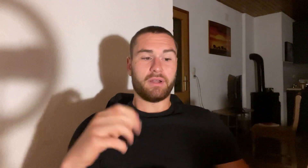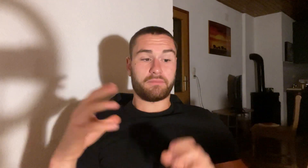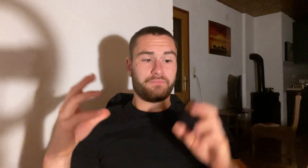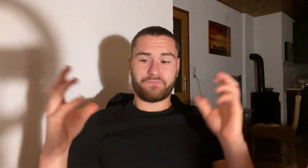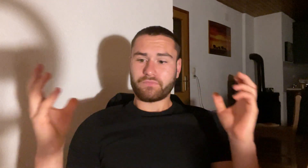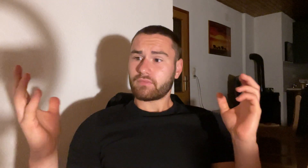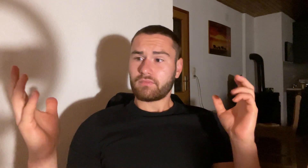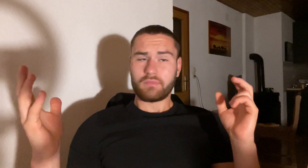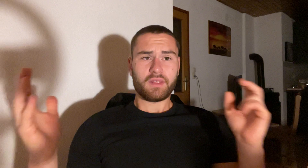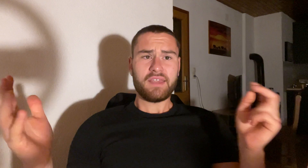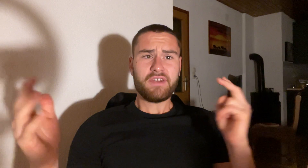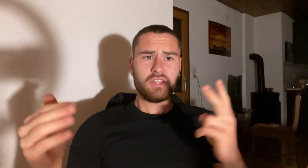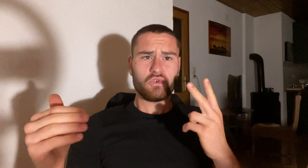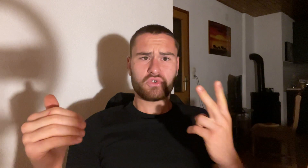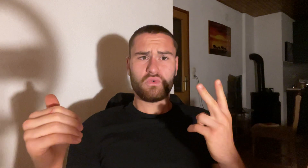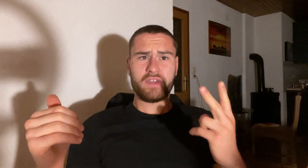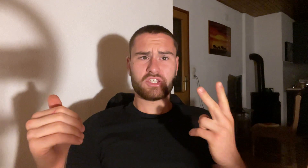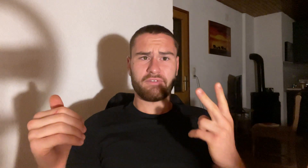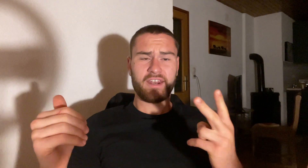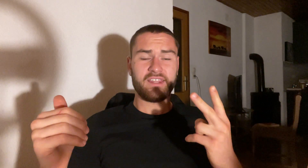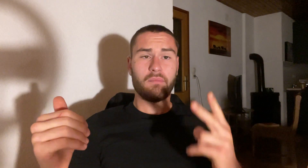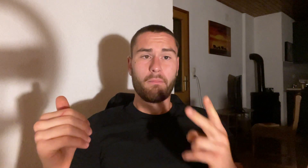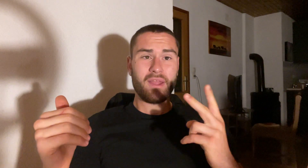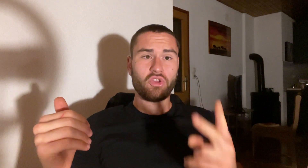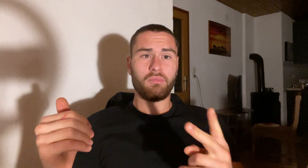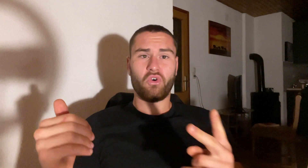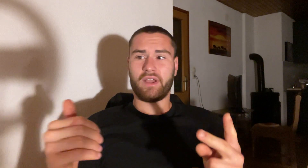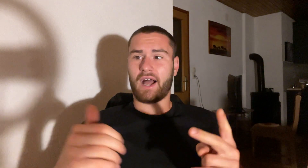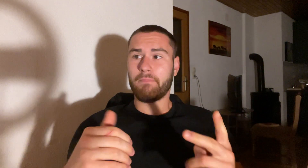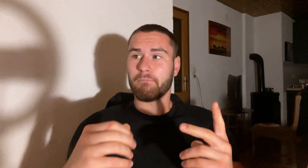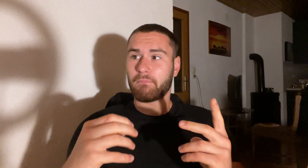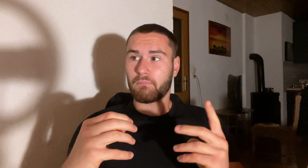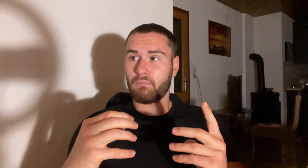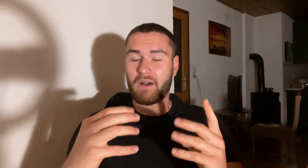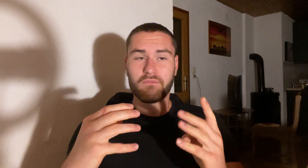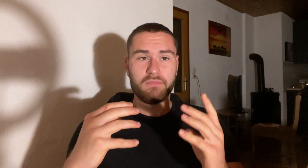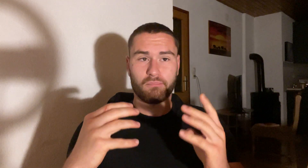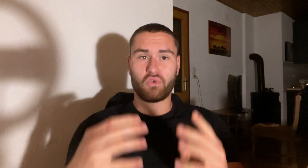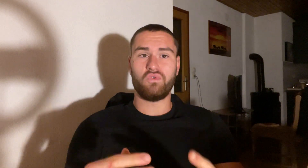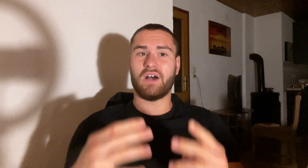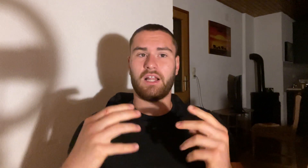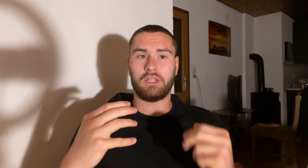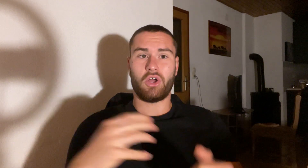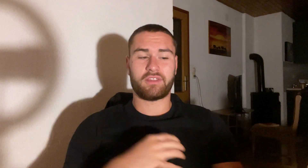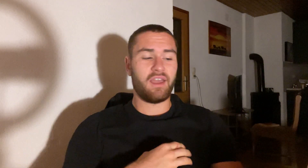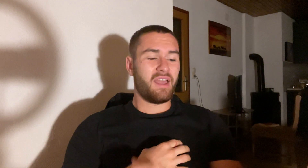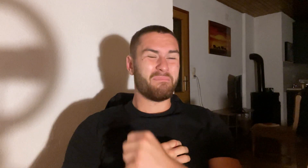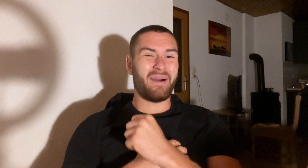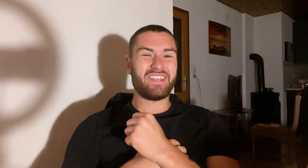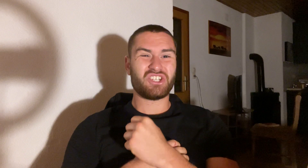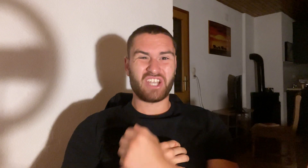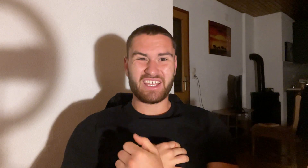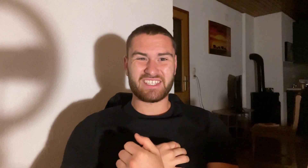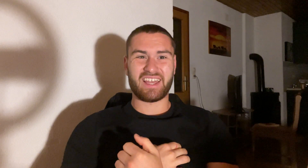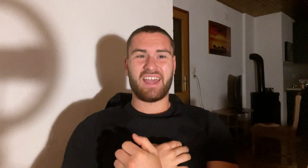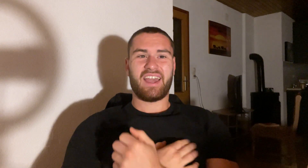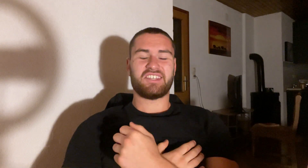But even in those two weeks of getting the momentum going, I'm improved a lot. My chest has